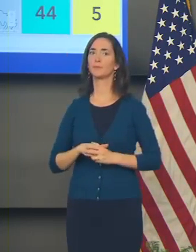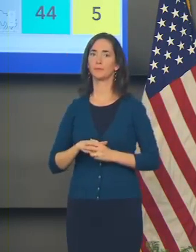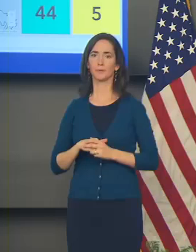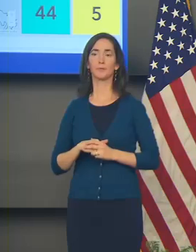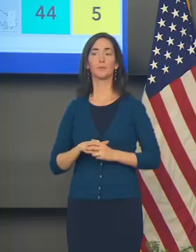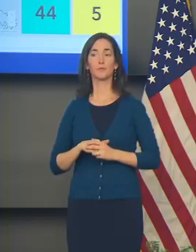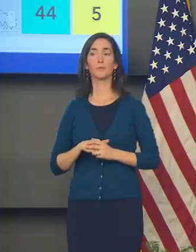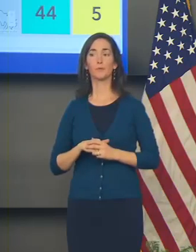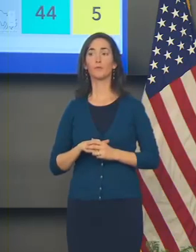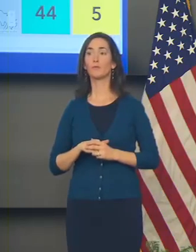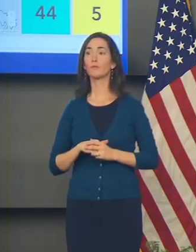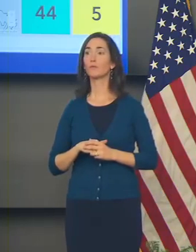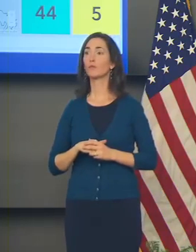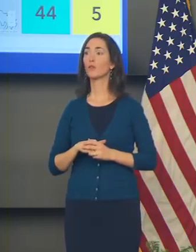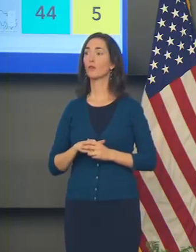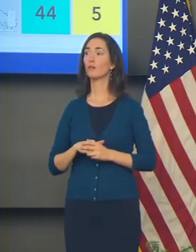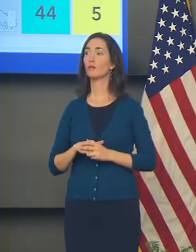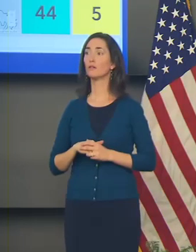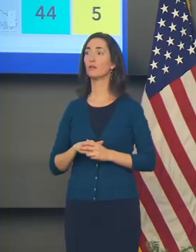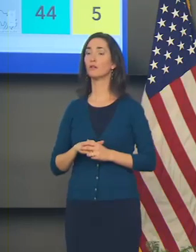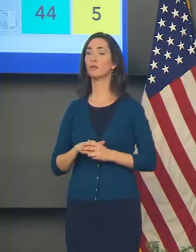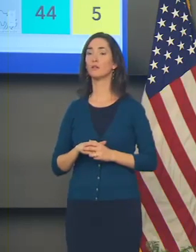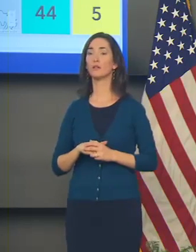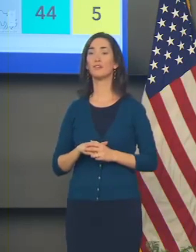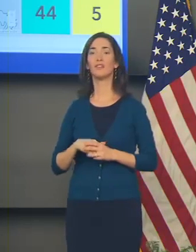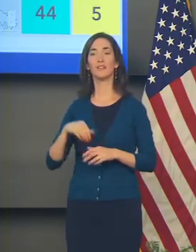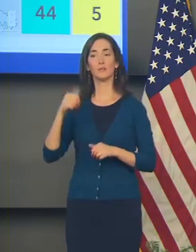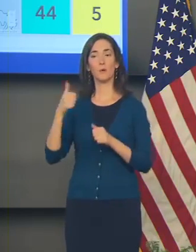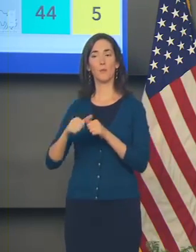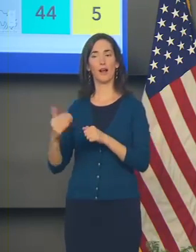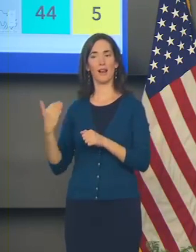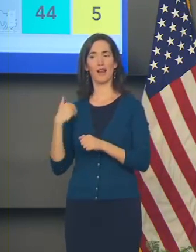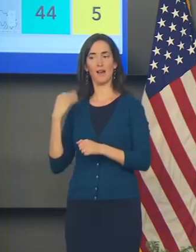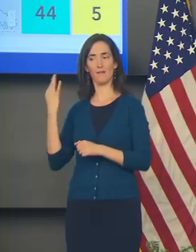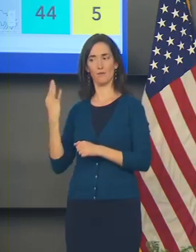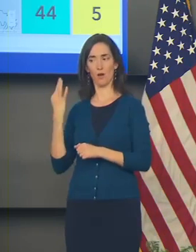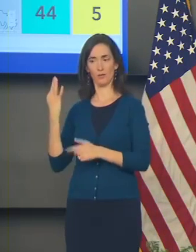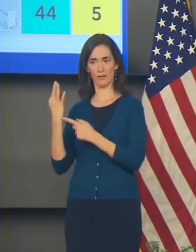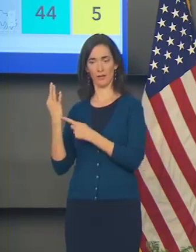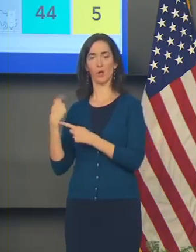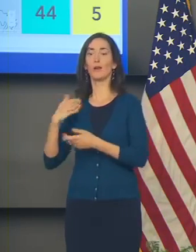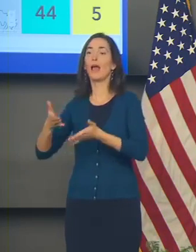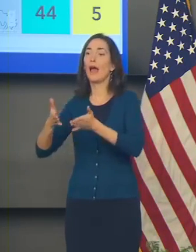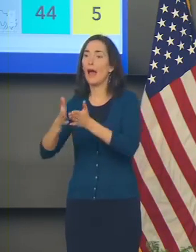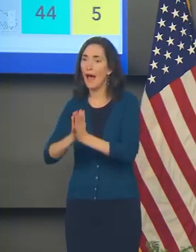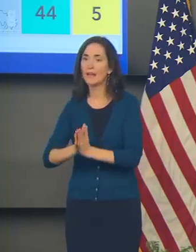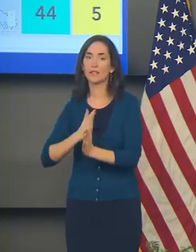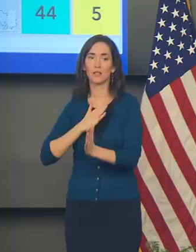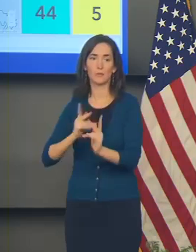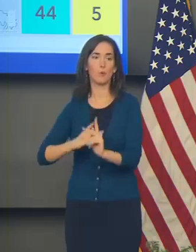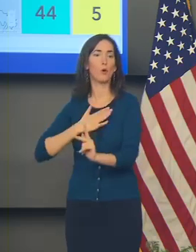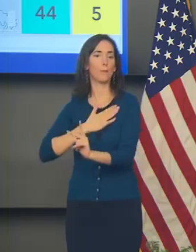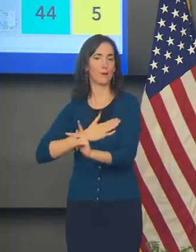And it would be a mandate to do what we announced last Friday that we're asking people to do currently.